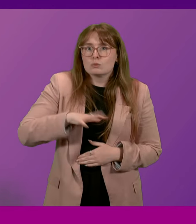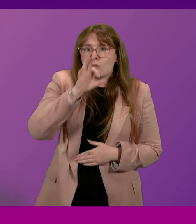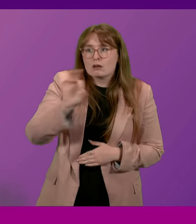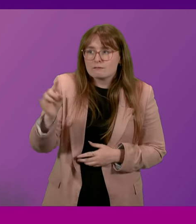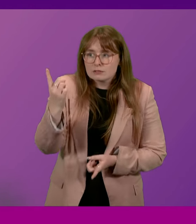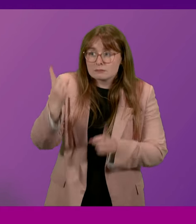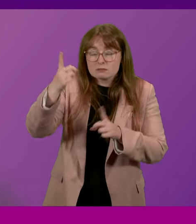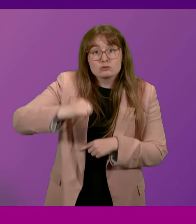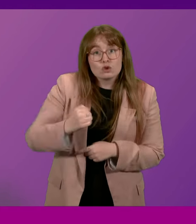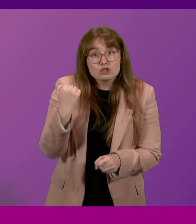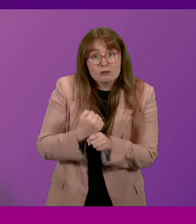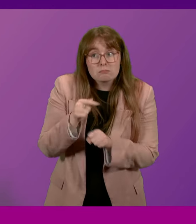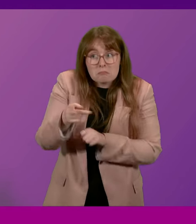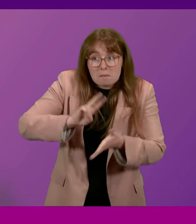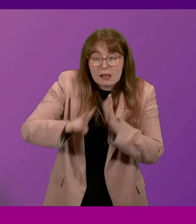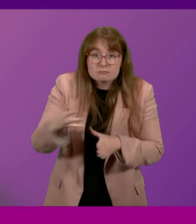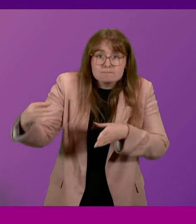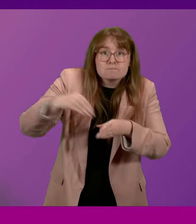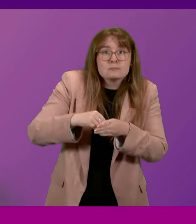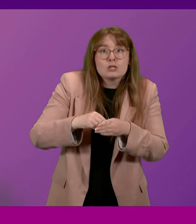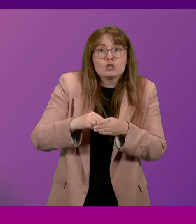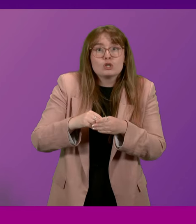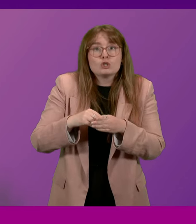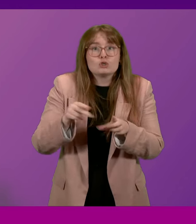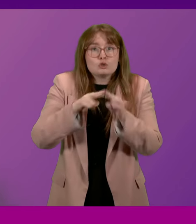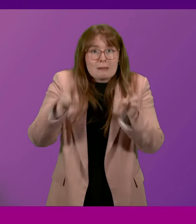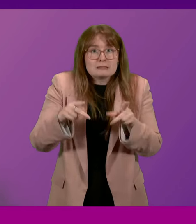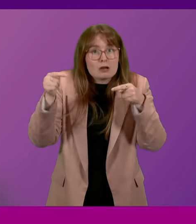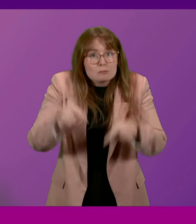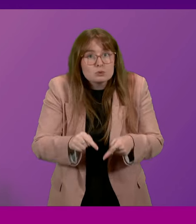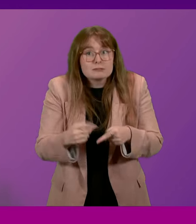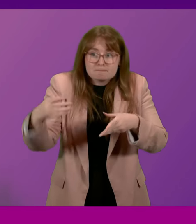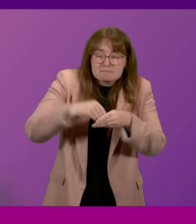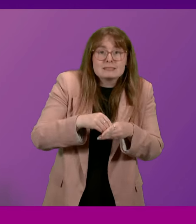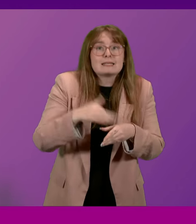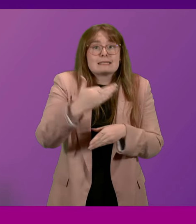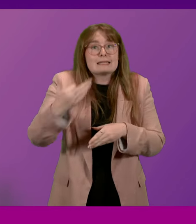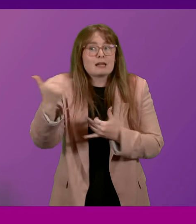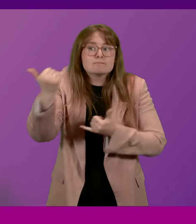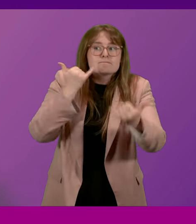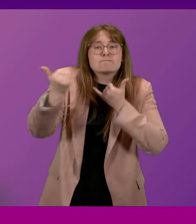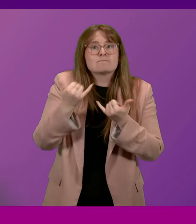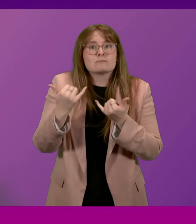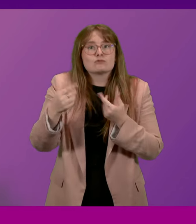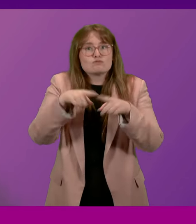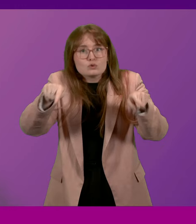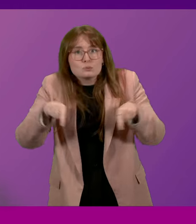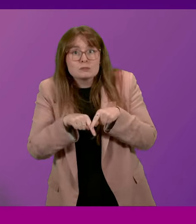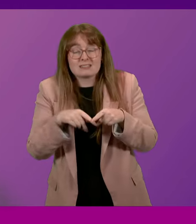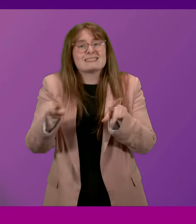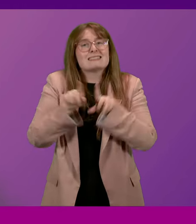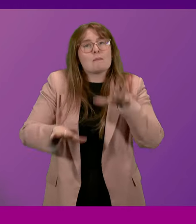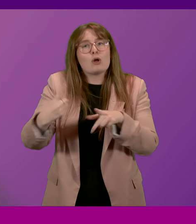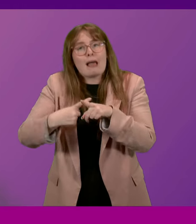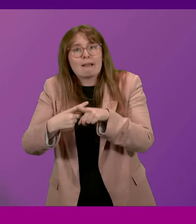Minister whether the Scottish Government plans to embed domestic abuse experts in 999 control rooms similar to plans announced by the UK